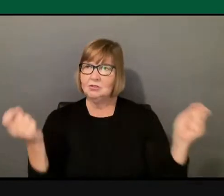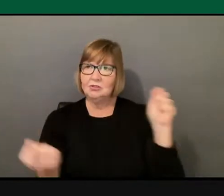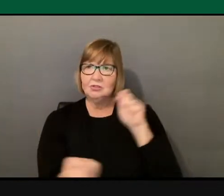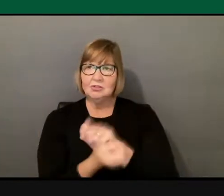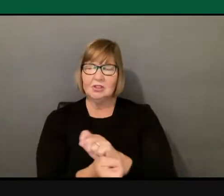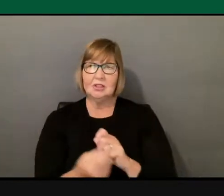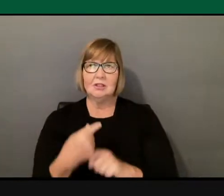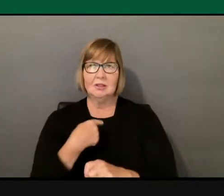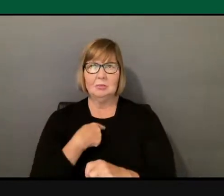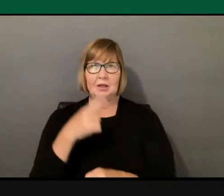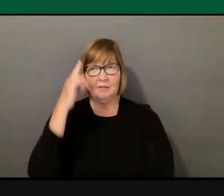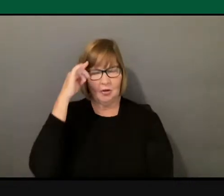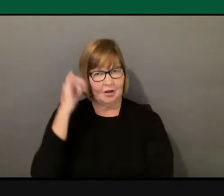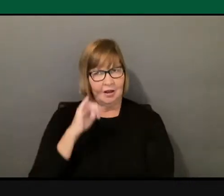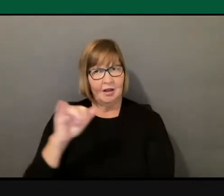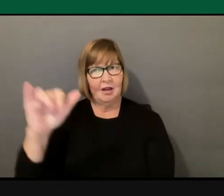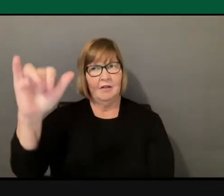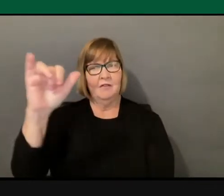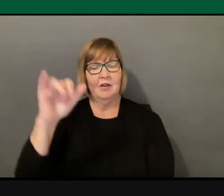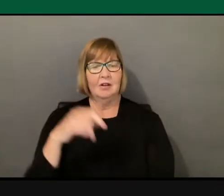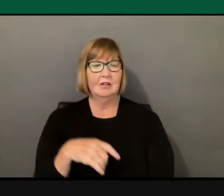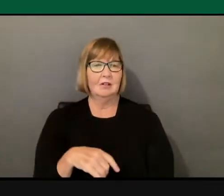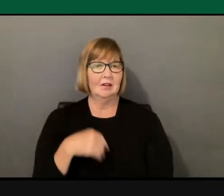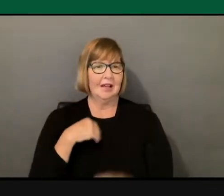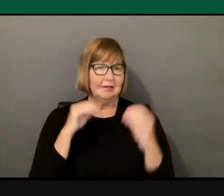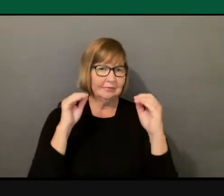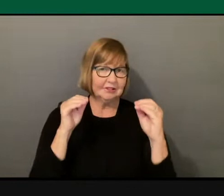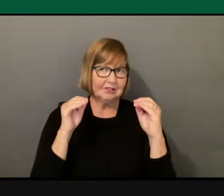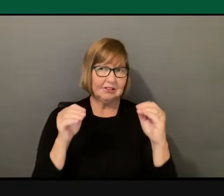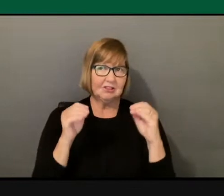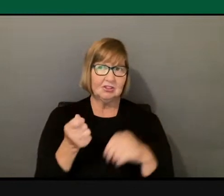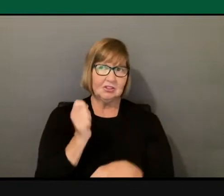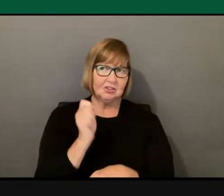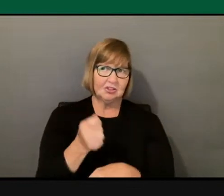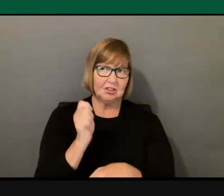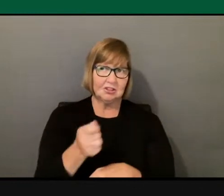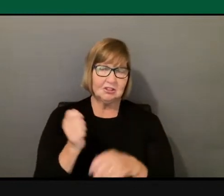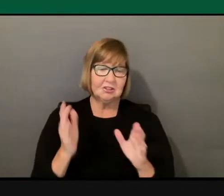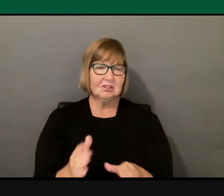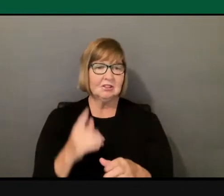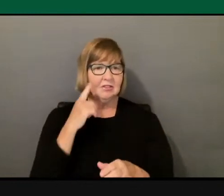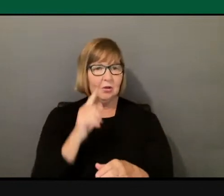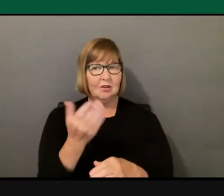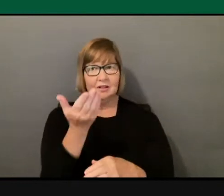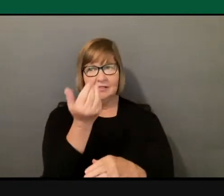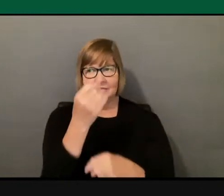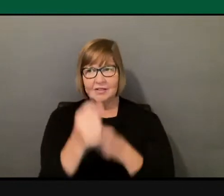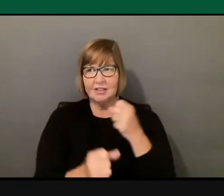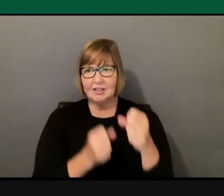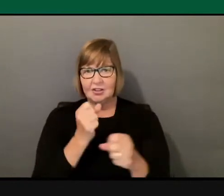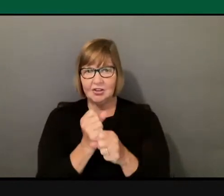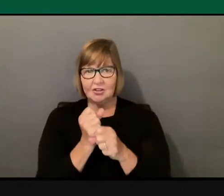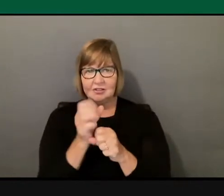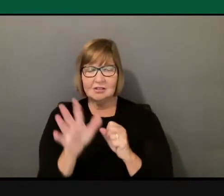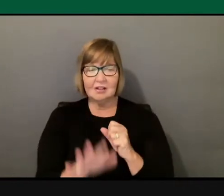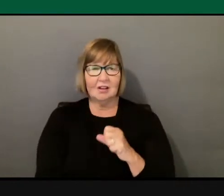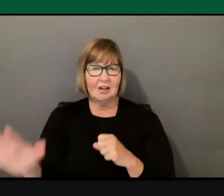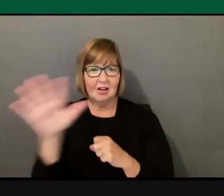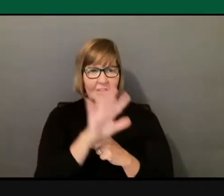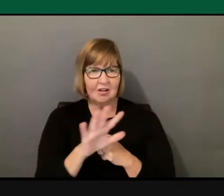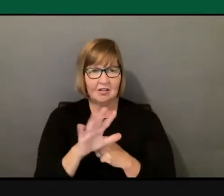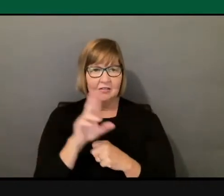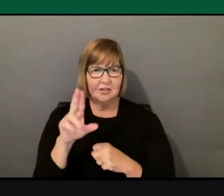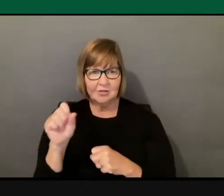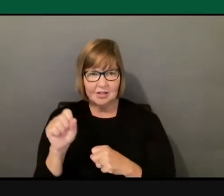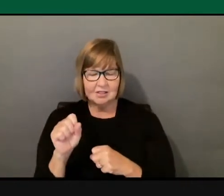I have been teaching judges for 15 years. I taught judges all over the country. I was teaching